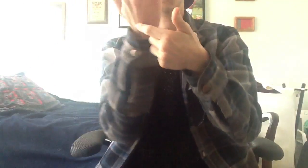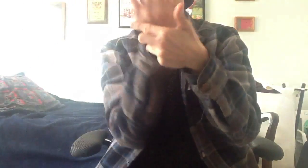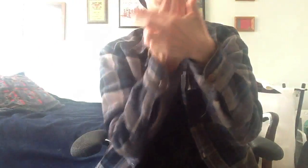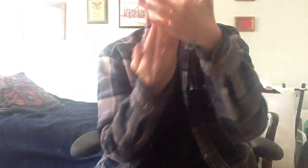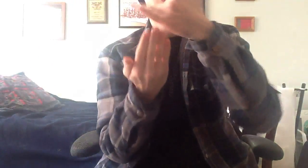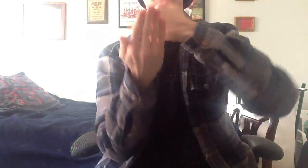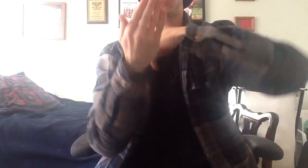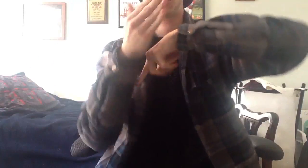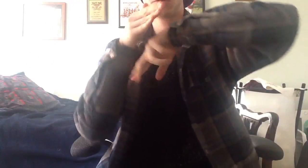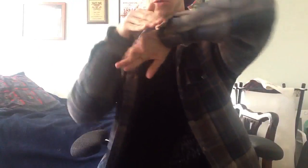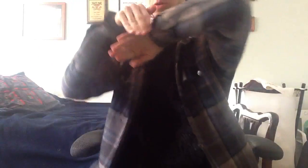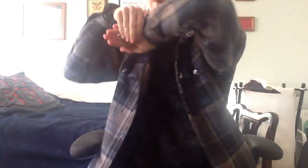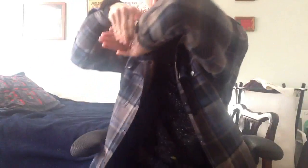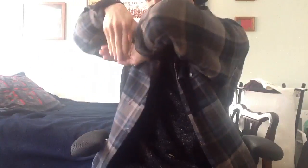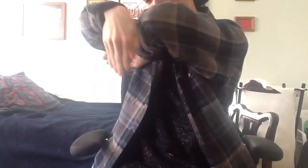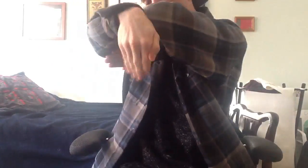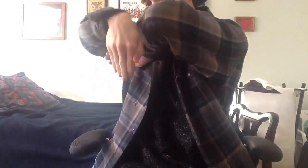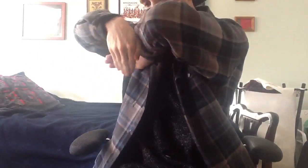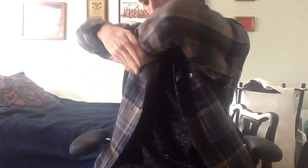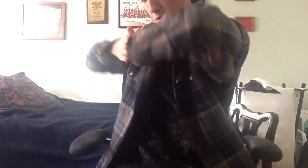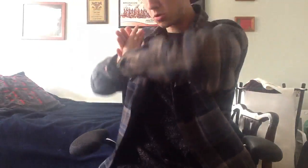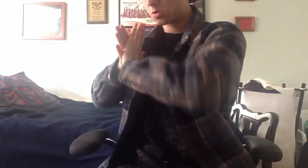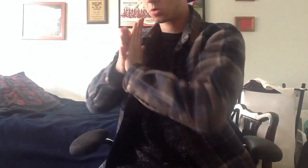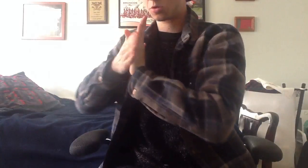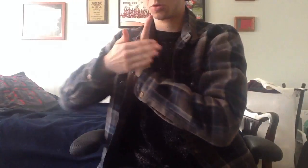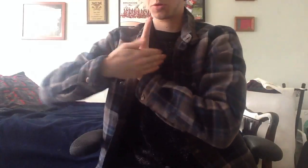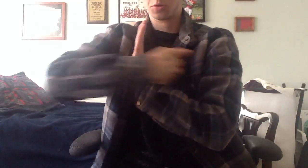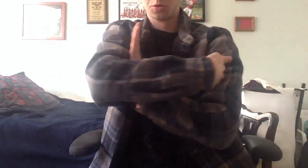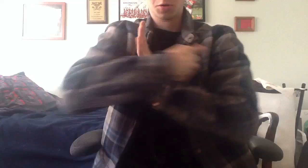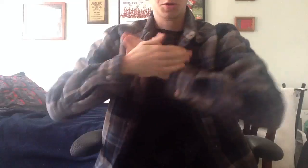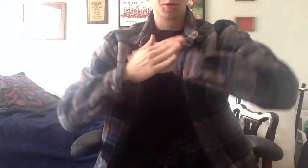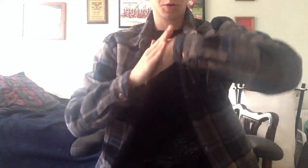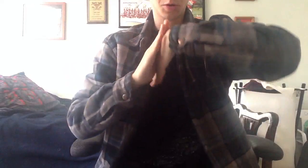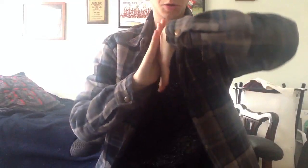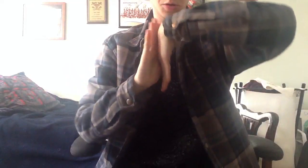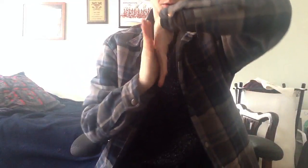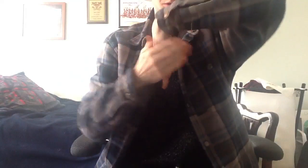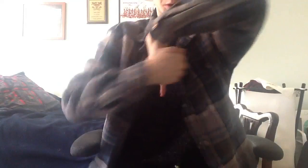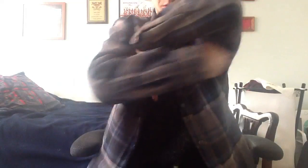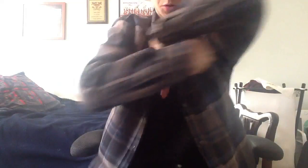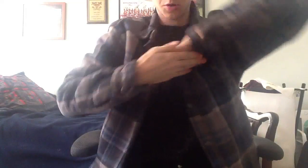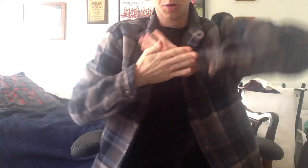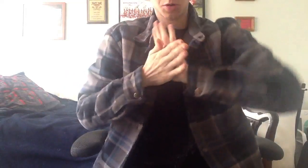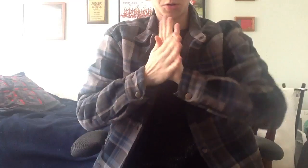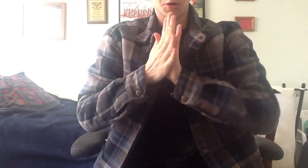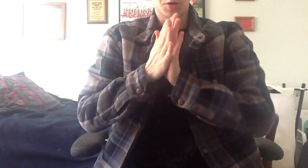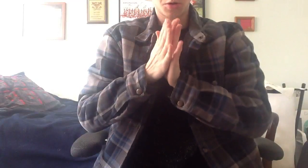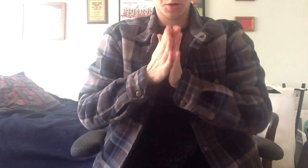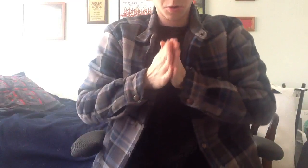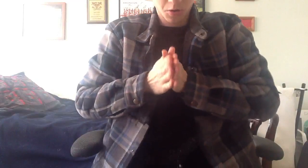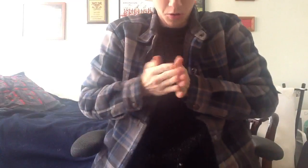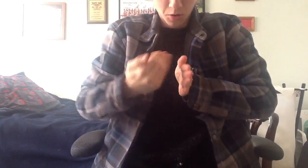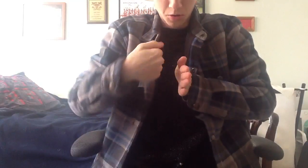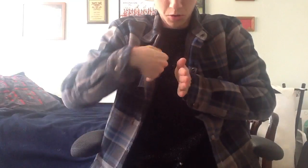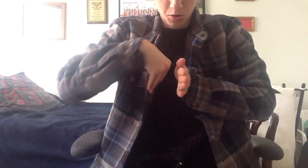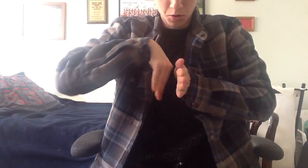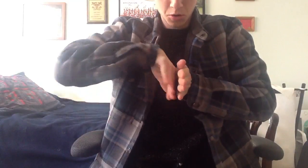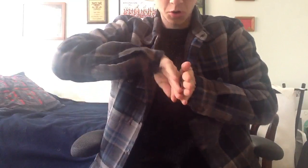ass nigga and I'm a bar player Never save a hoe, can't even get a lifesaver She gon' fuck away to the top, then for her later